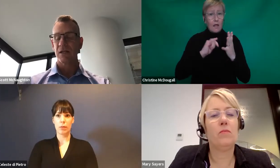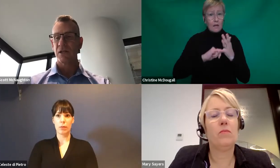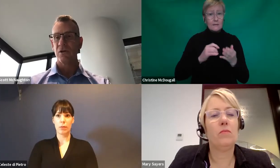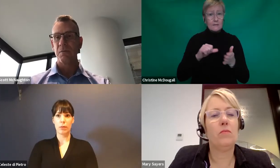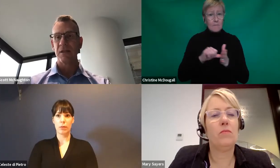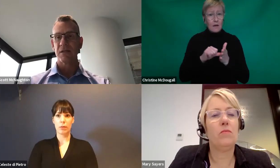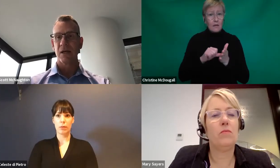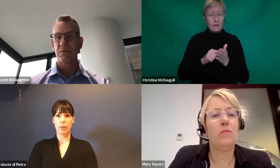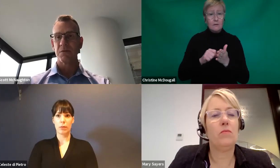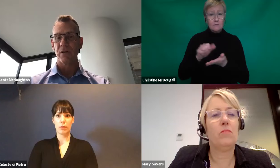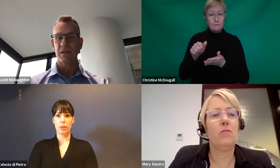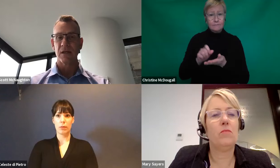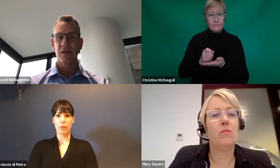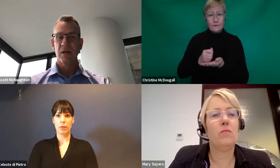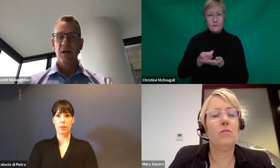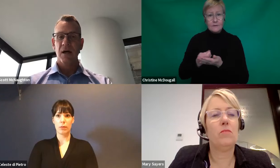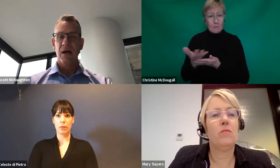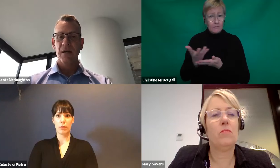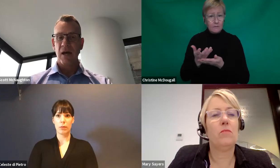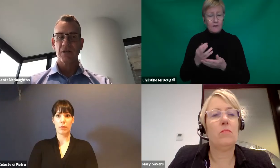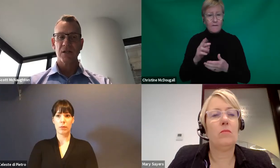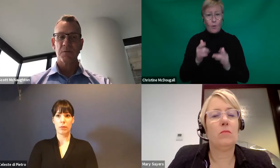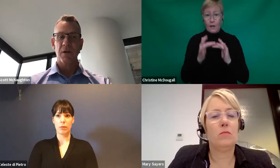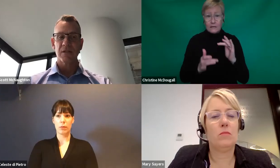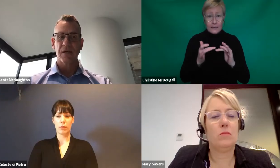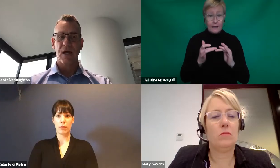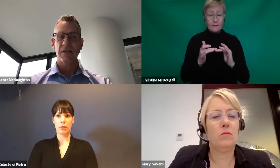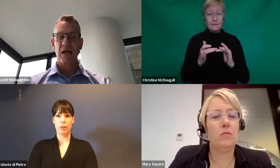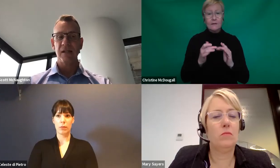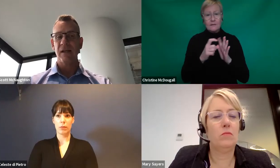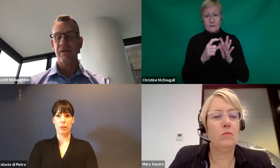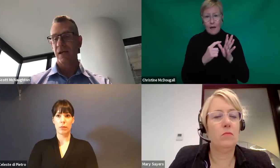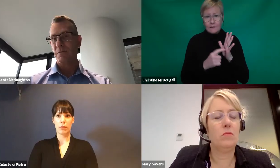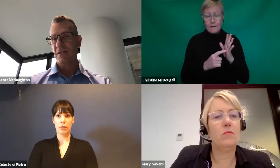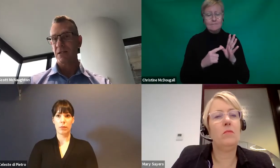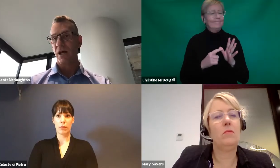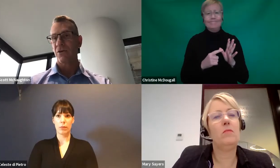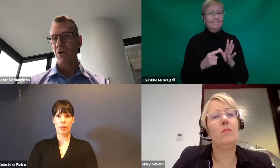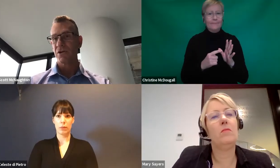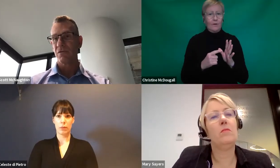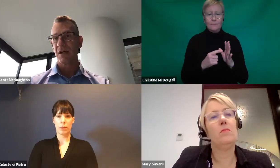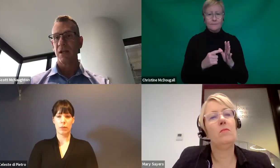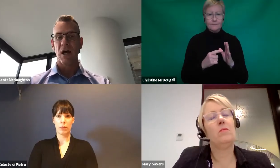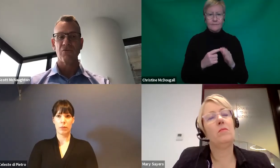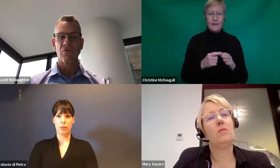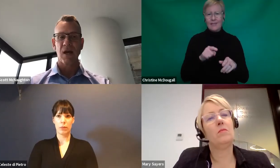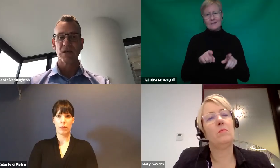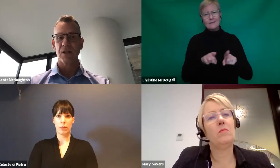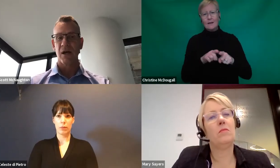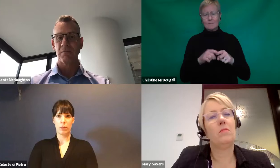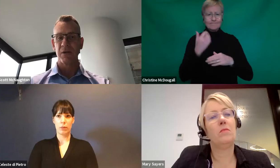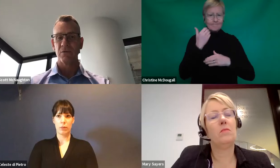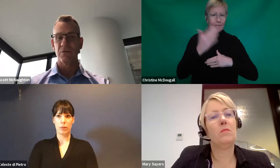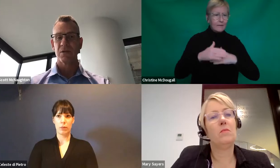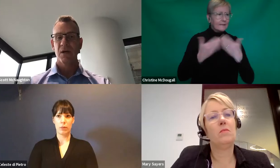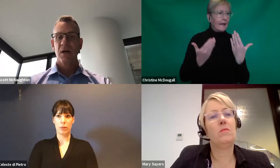it does continue to be the scheme's policy, the agency's policy that daily living expenses like grocery, like rent,